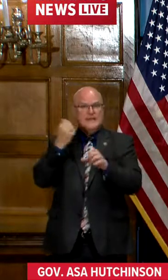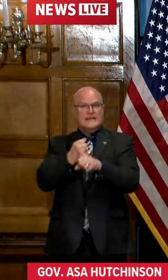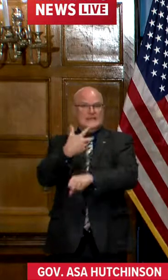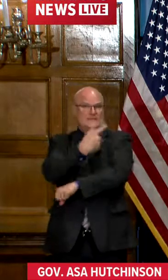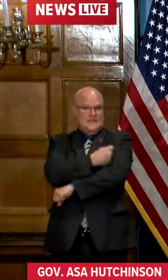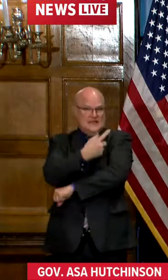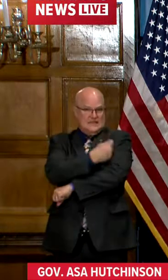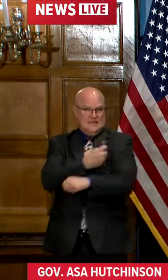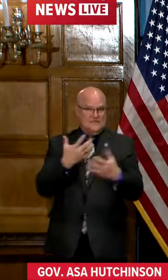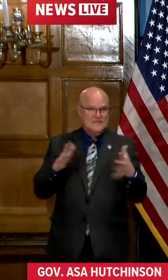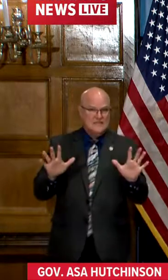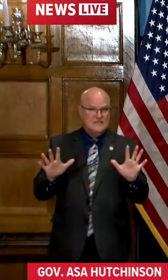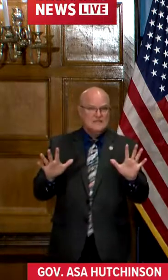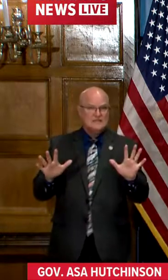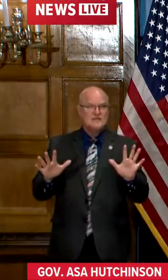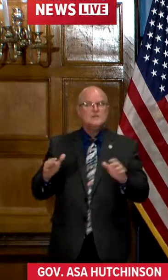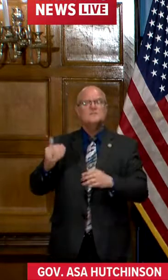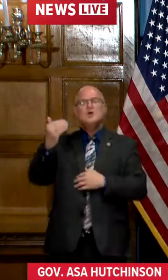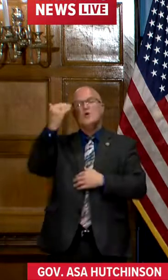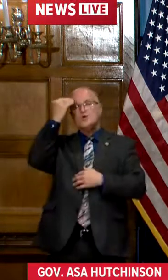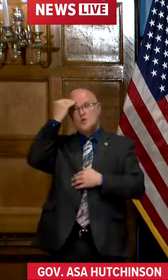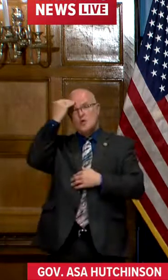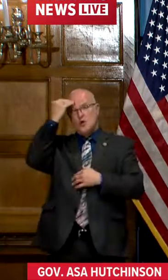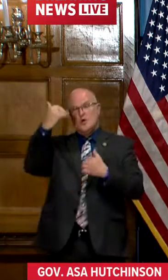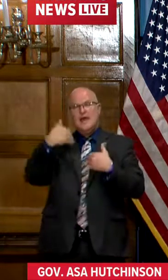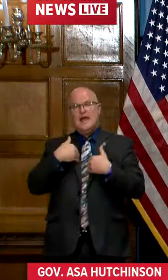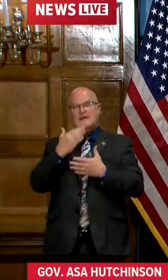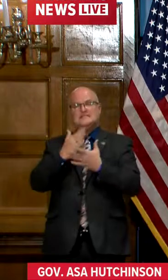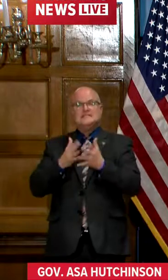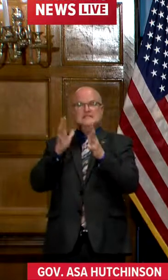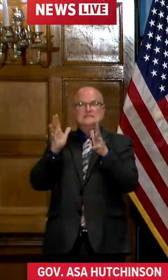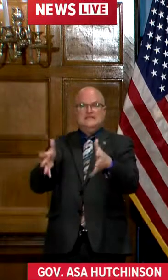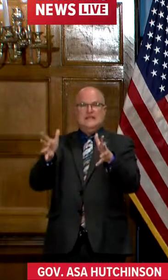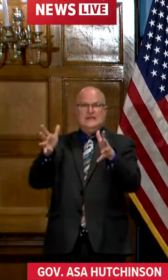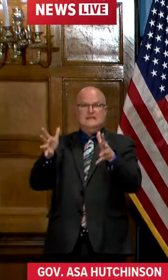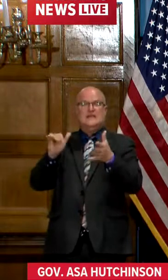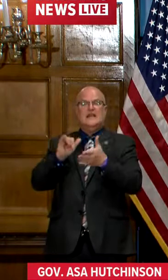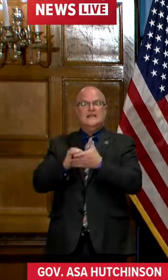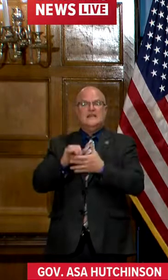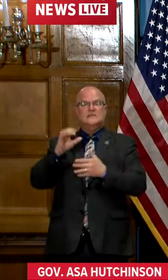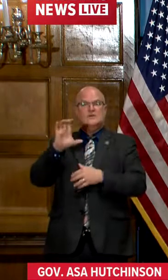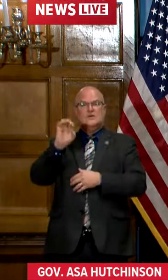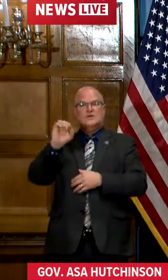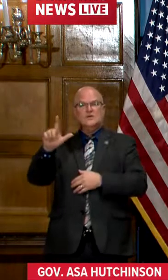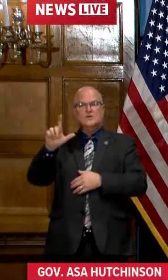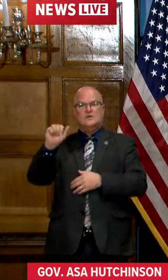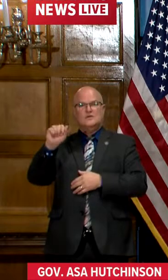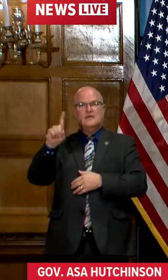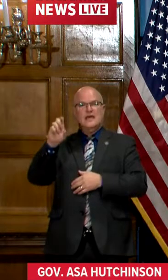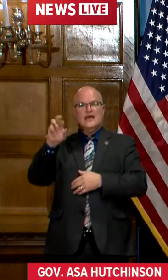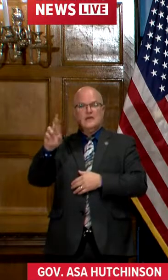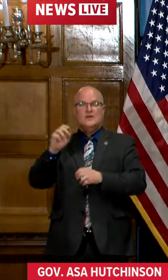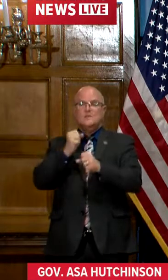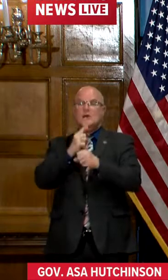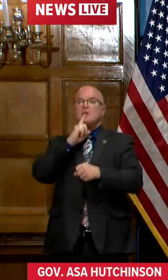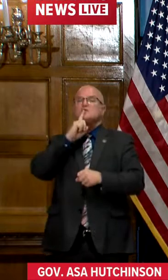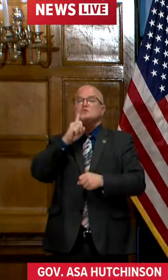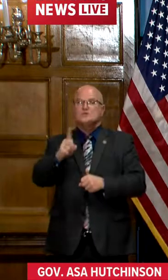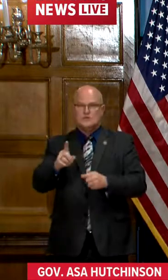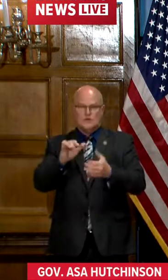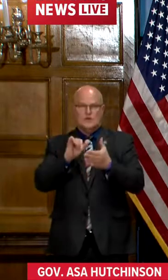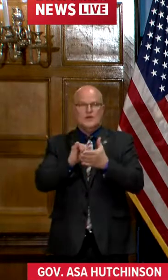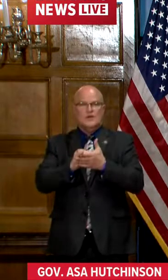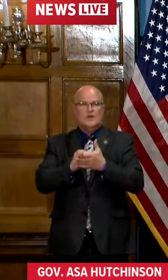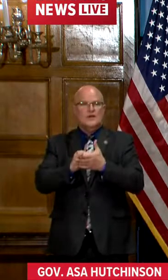vaccinated but we know that we're going to have extra there and that's what colonel aider is working on to make sure that